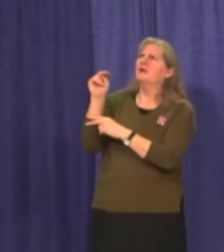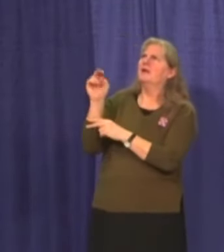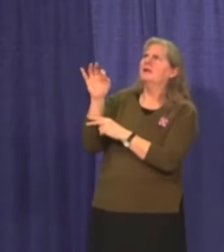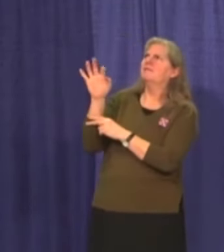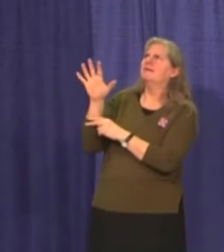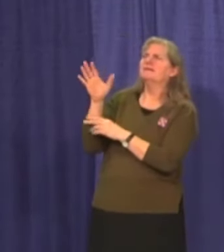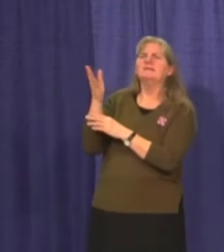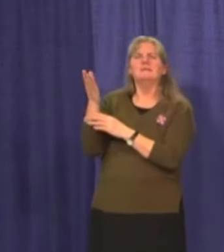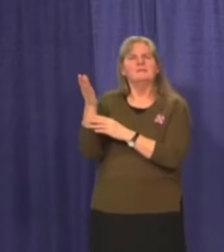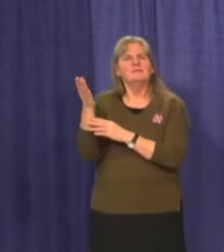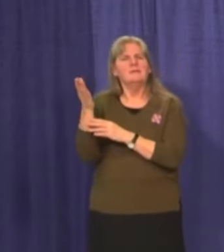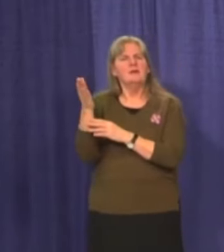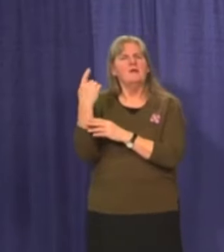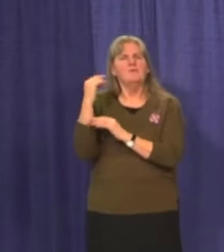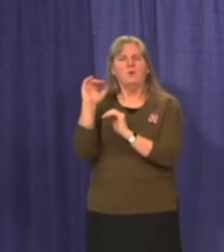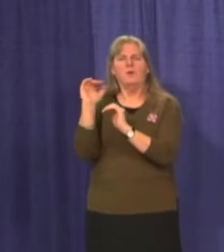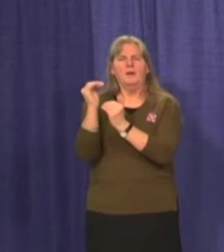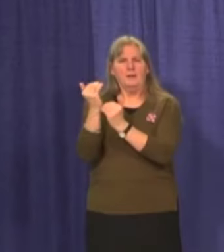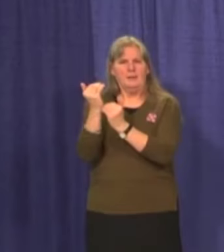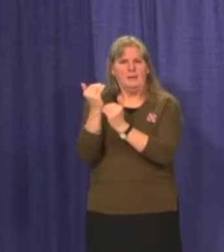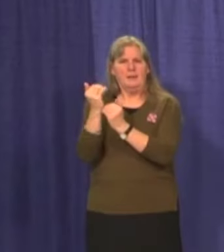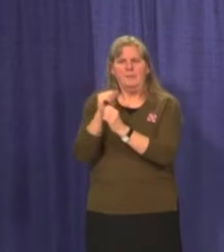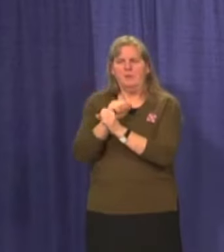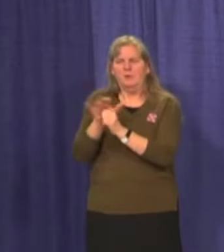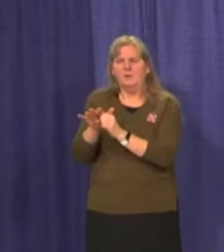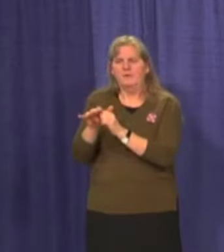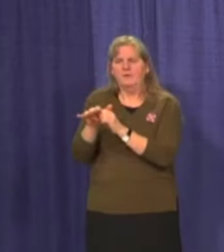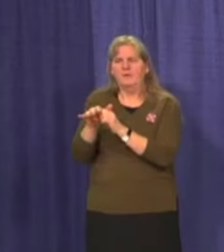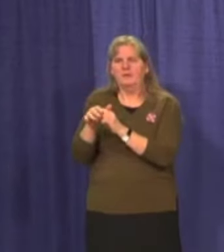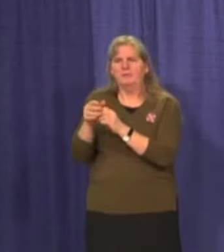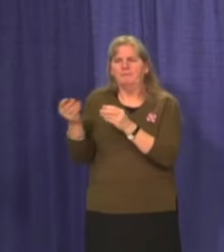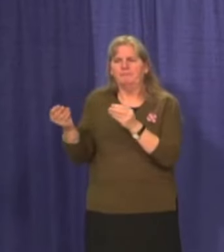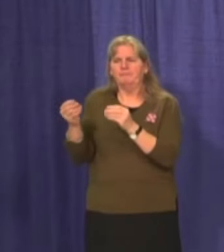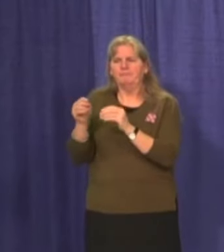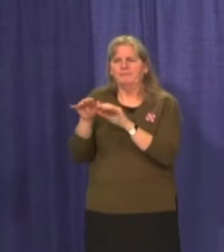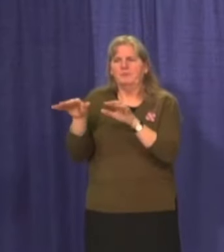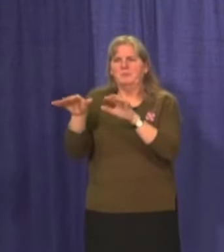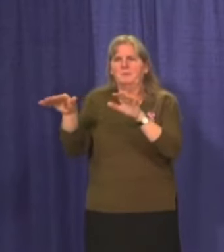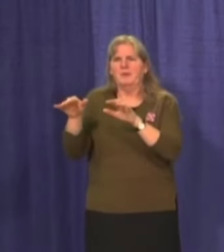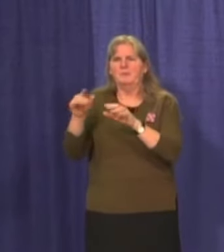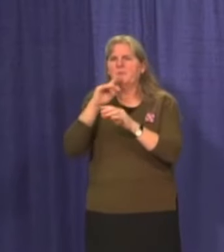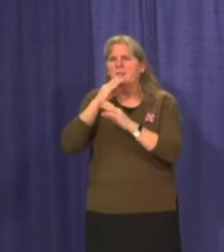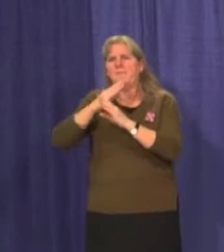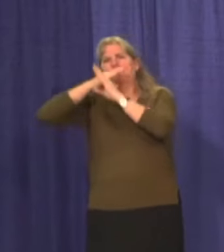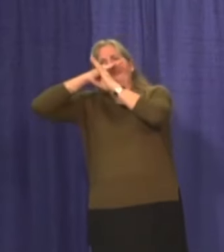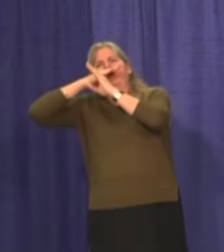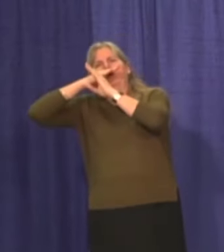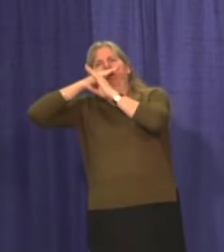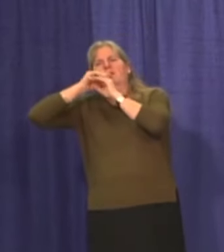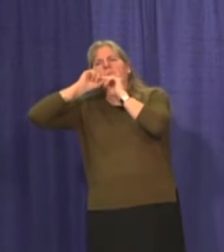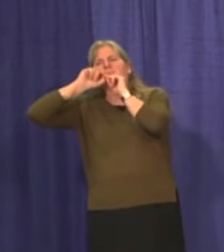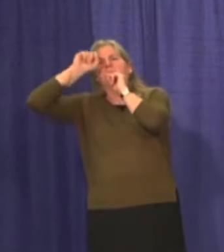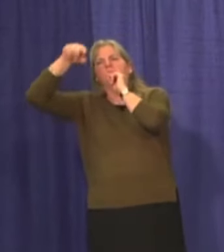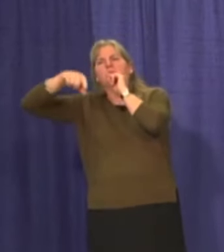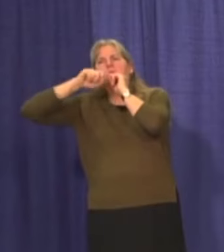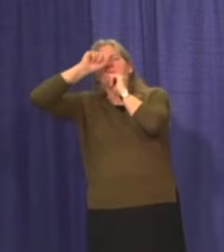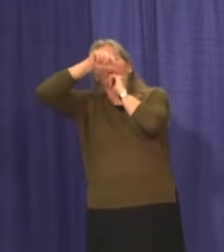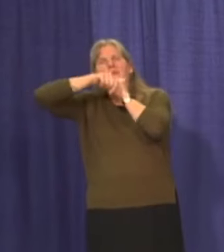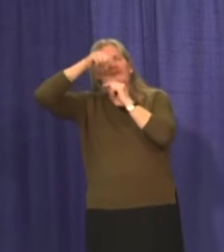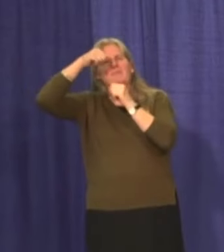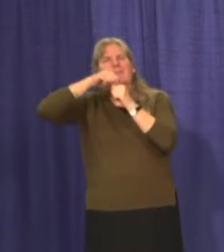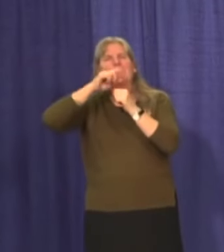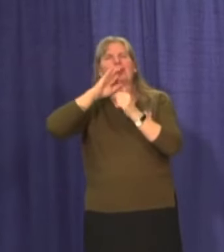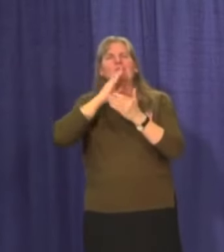primarily to limit that, that transmission with fairly simple barrier methods. You know, we know that the three layer mask is,